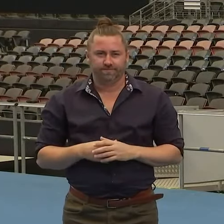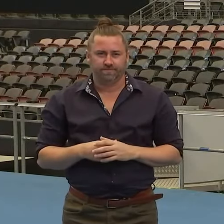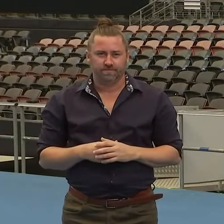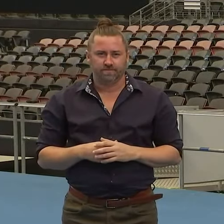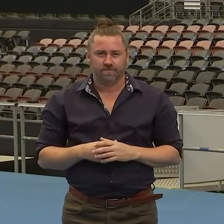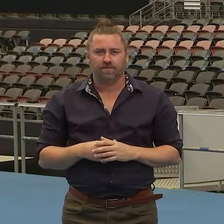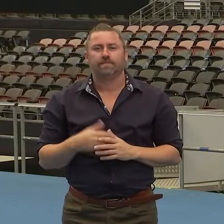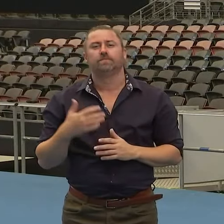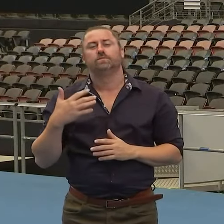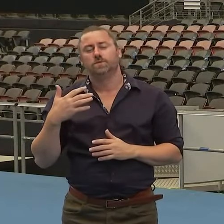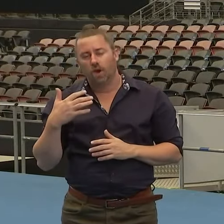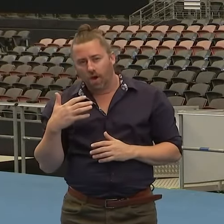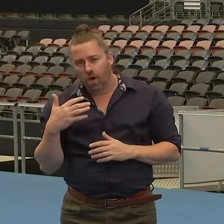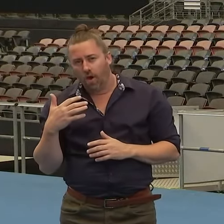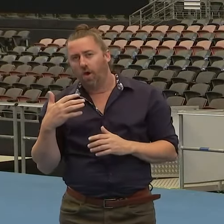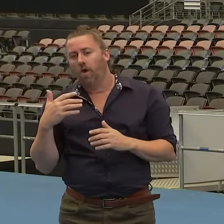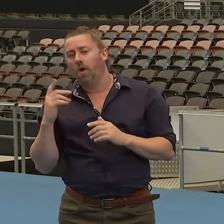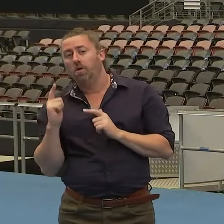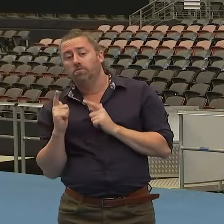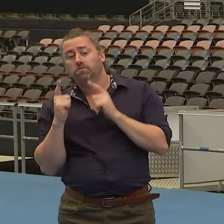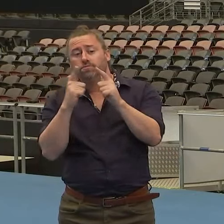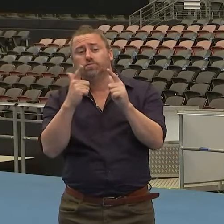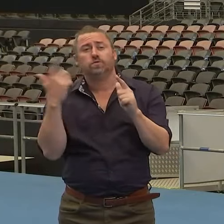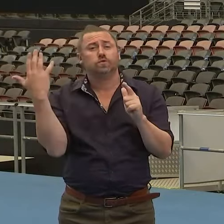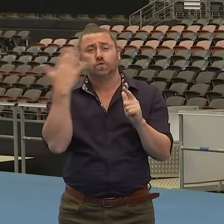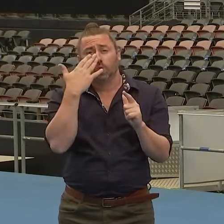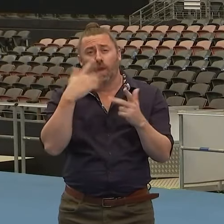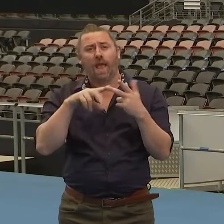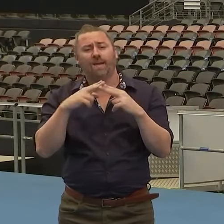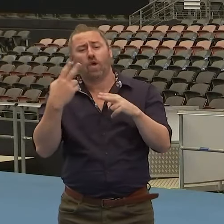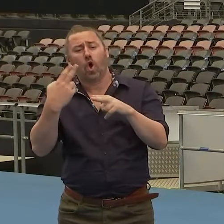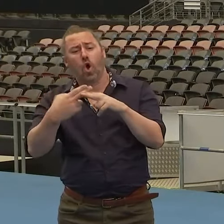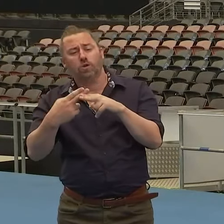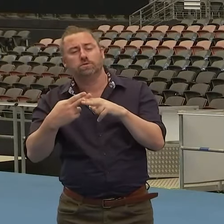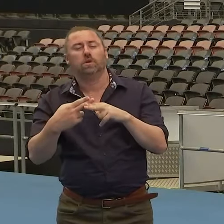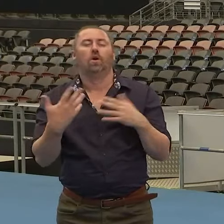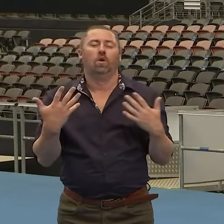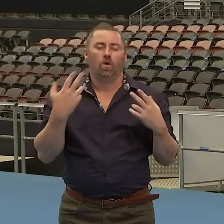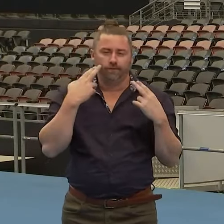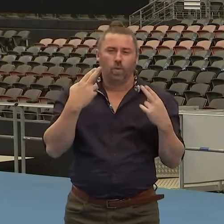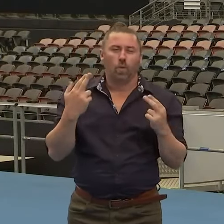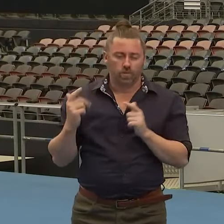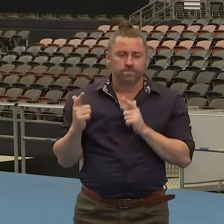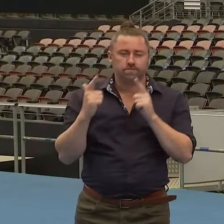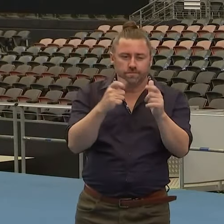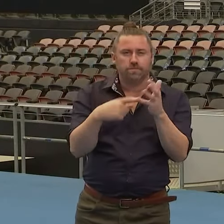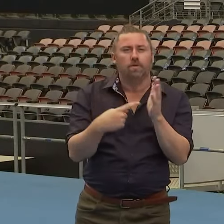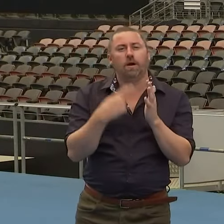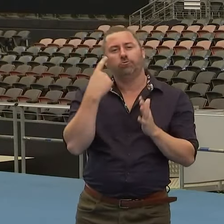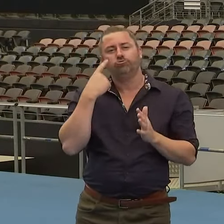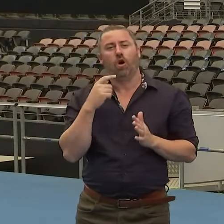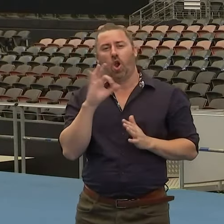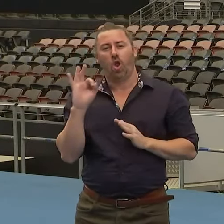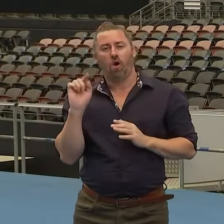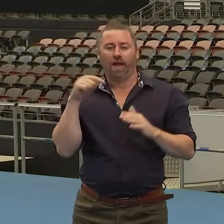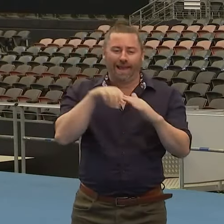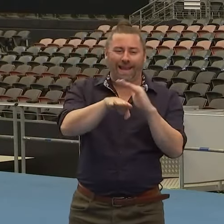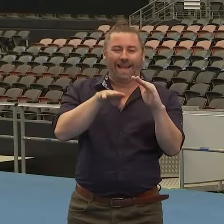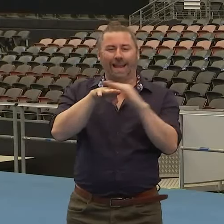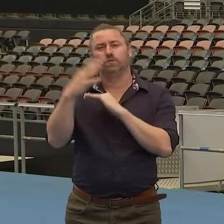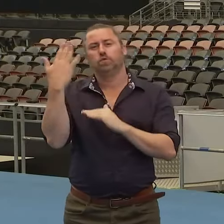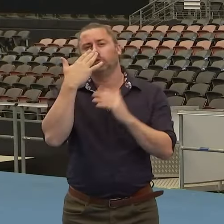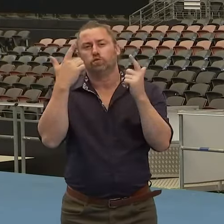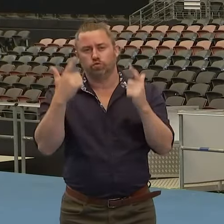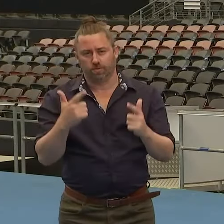we want to limit non-urgent access to schools and, you know, obviously suspend excursions and those kinds of stuff. Can I just